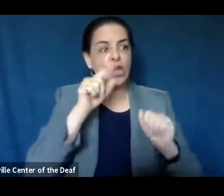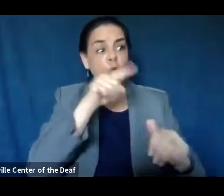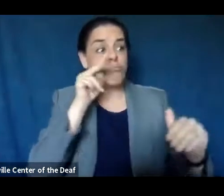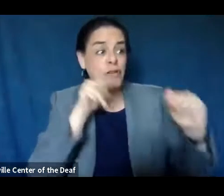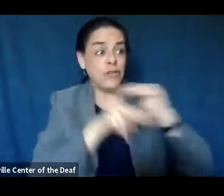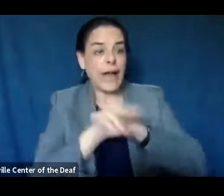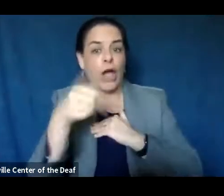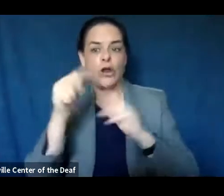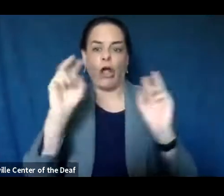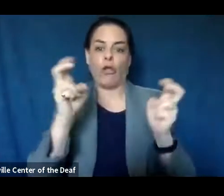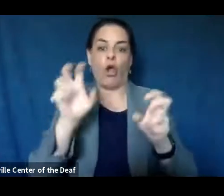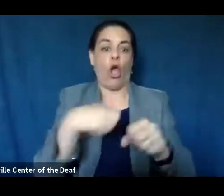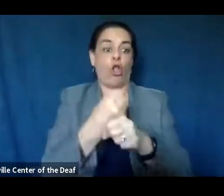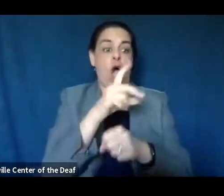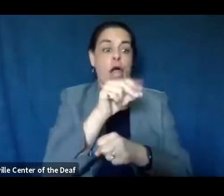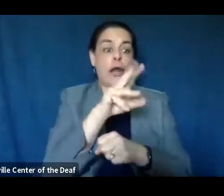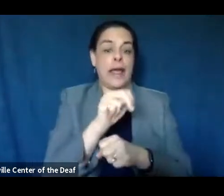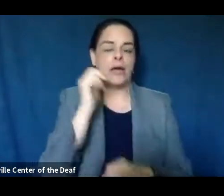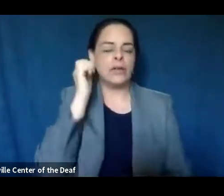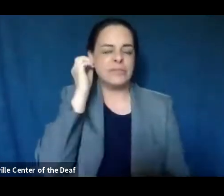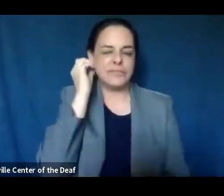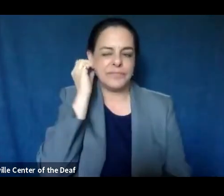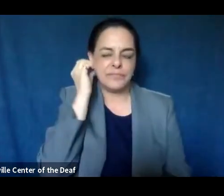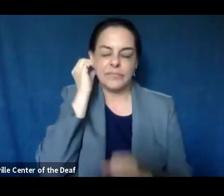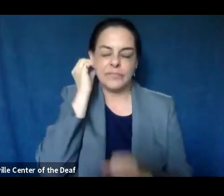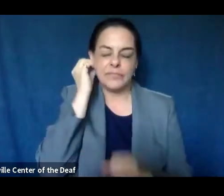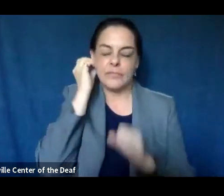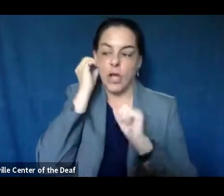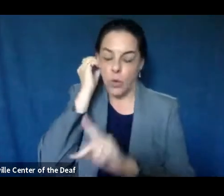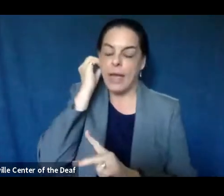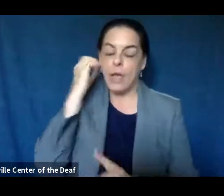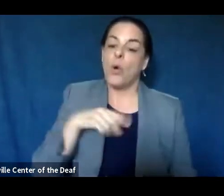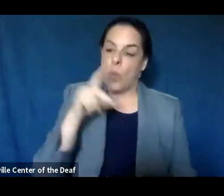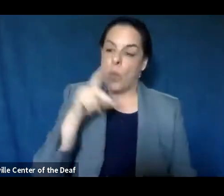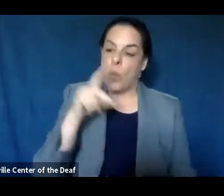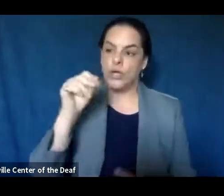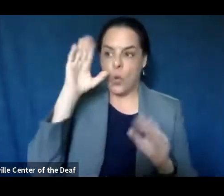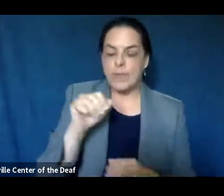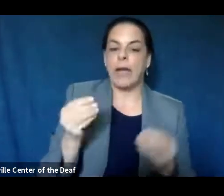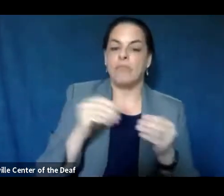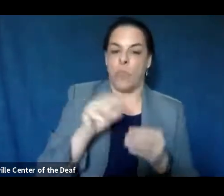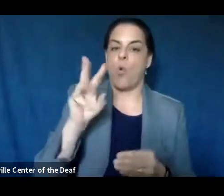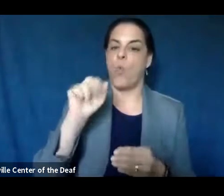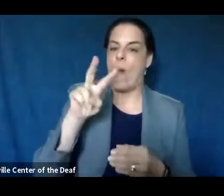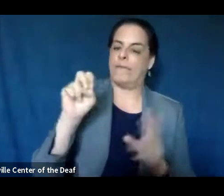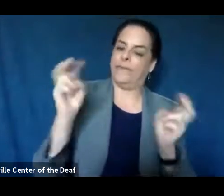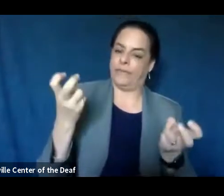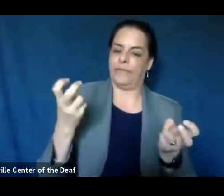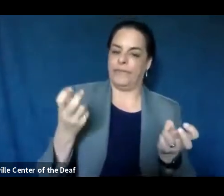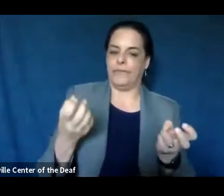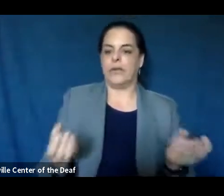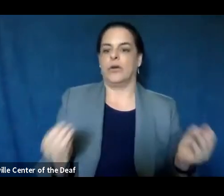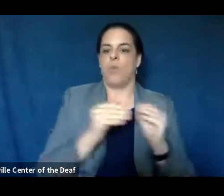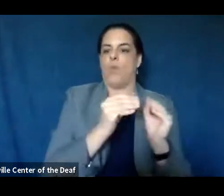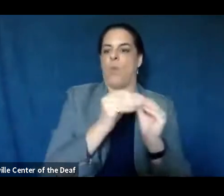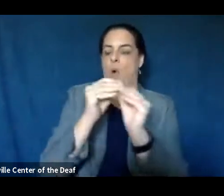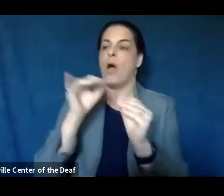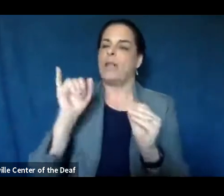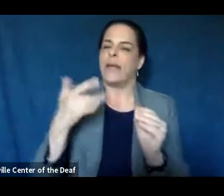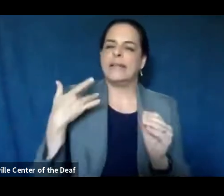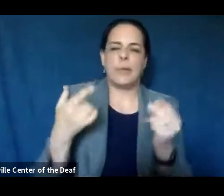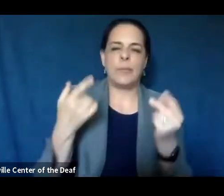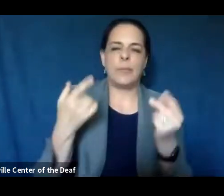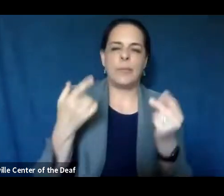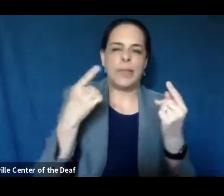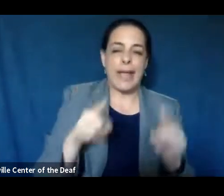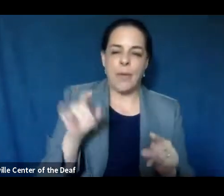know, those are three questions. Okay. So first of all, we expect there to be waves. There typically are with these types of illnesses that circulate around the world.